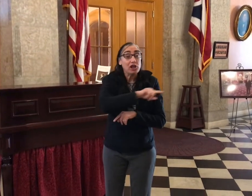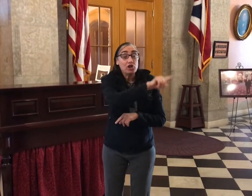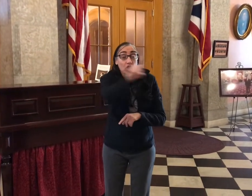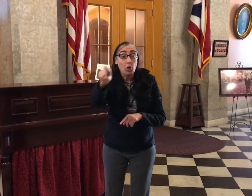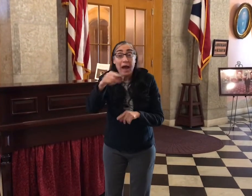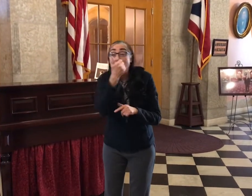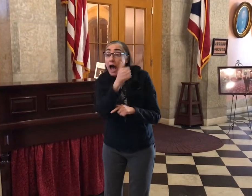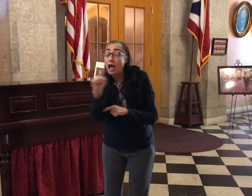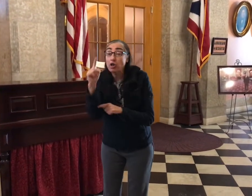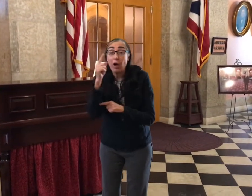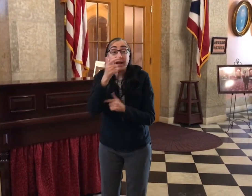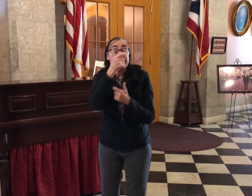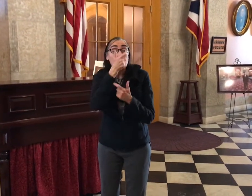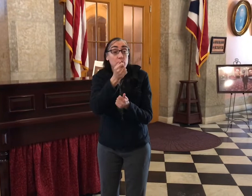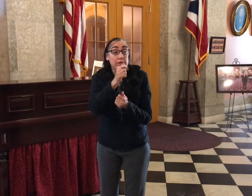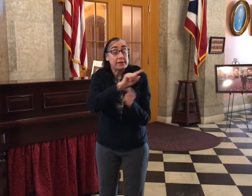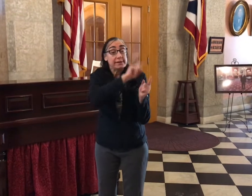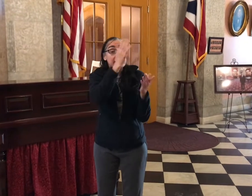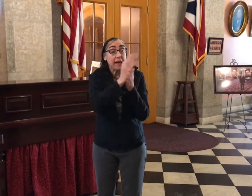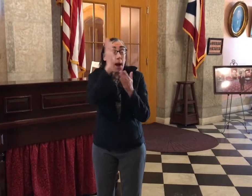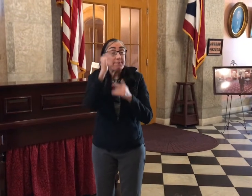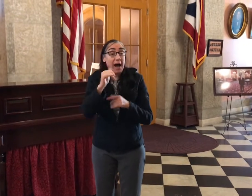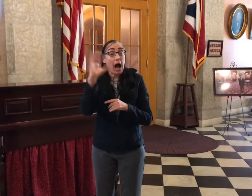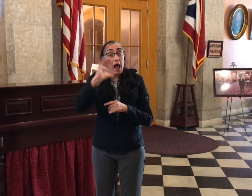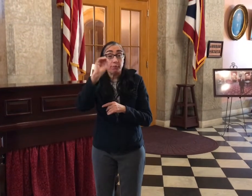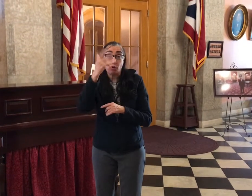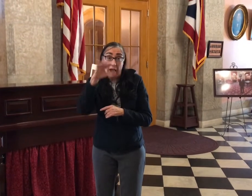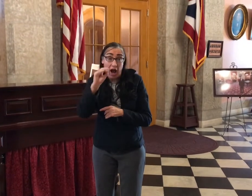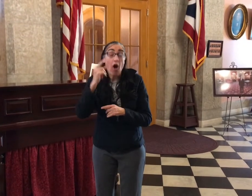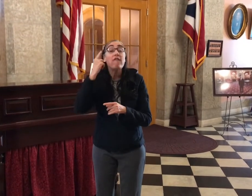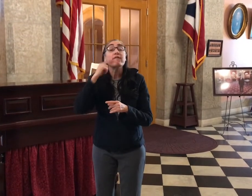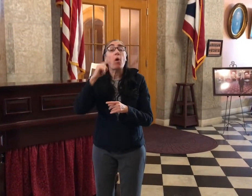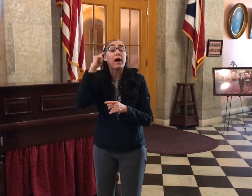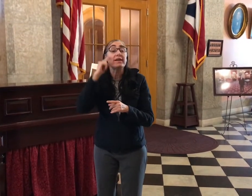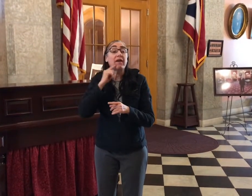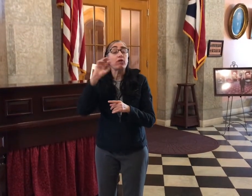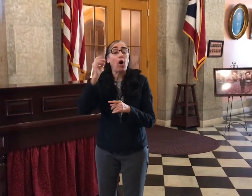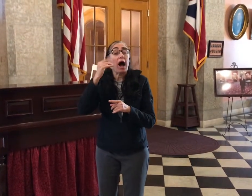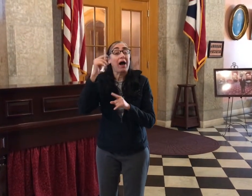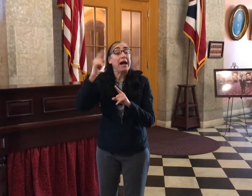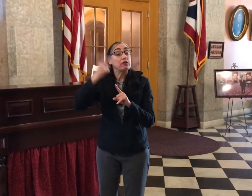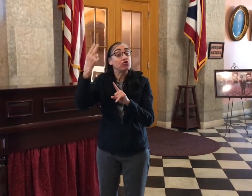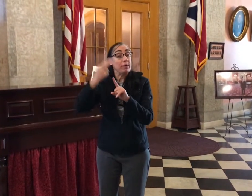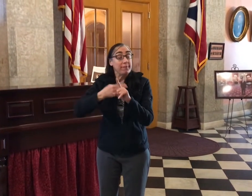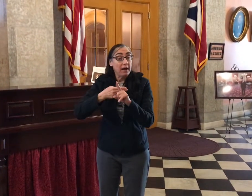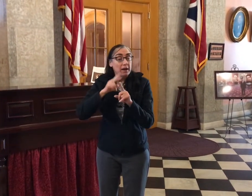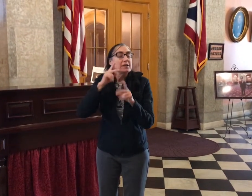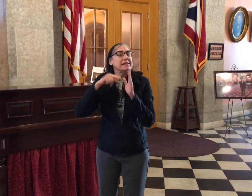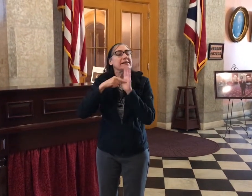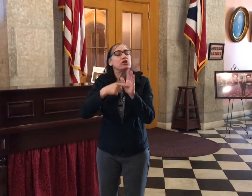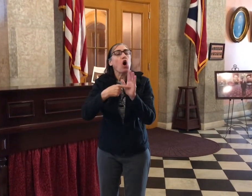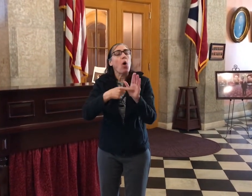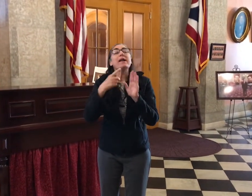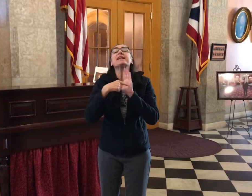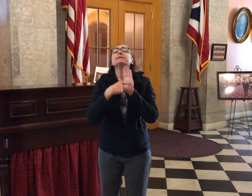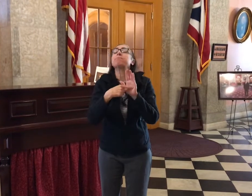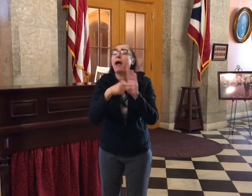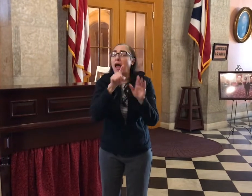you anyone who didn't know about Helm Chr. High a deaf person, don't ask play